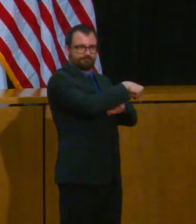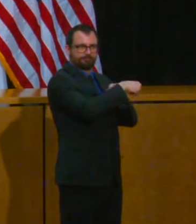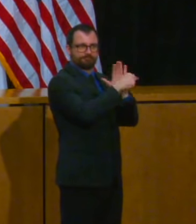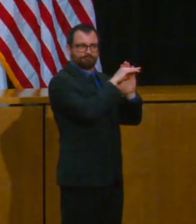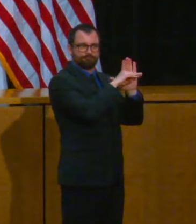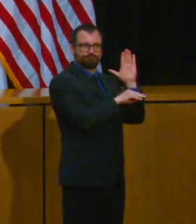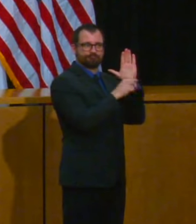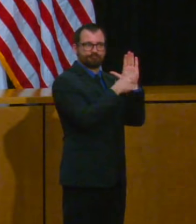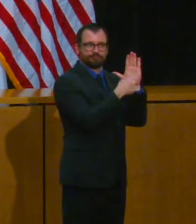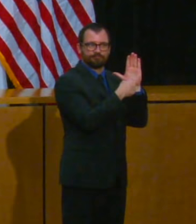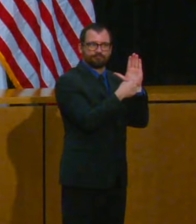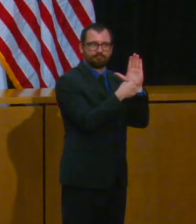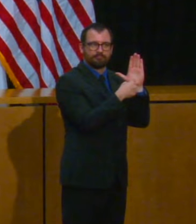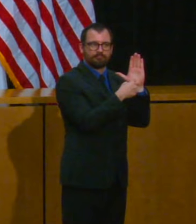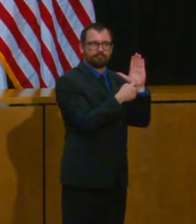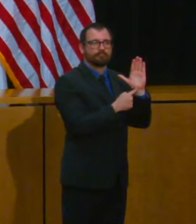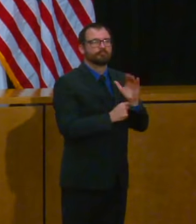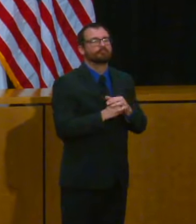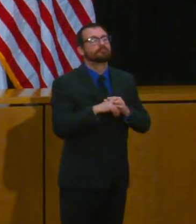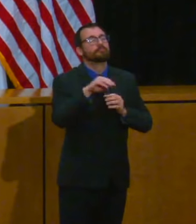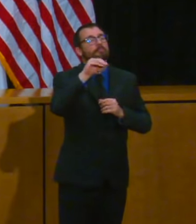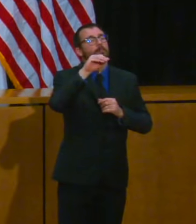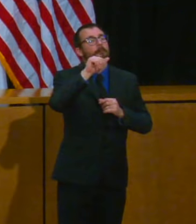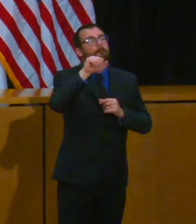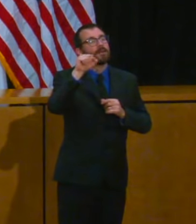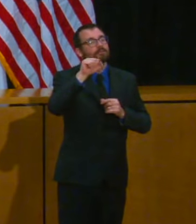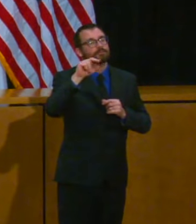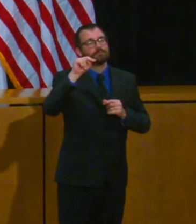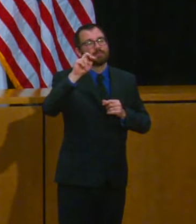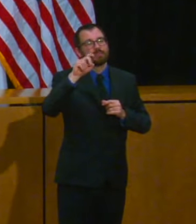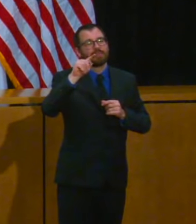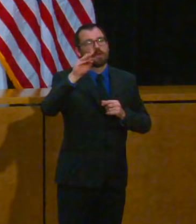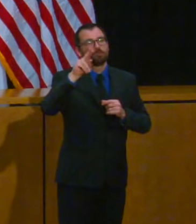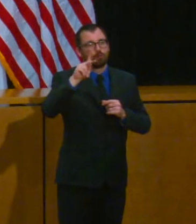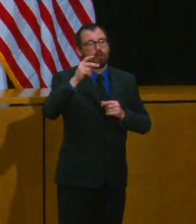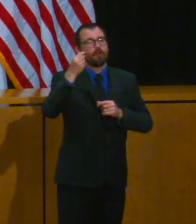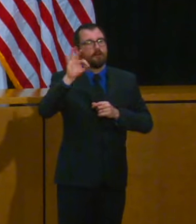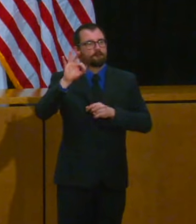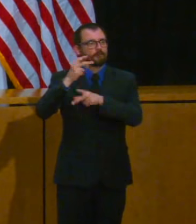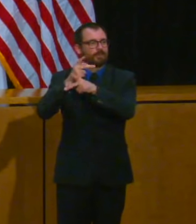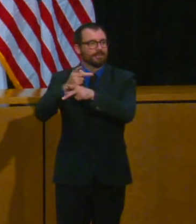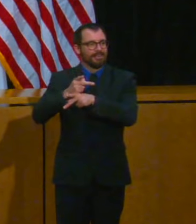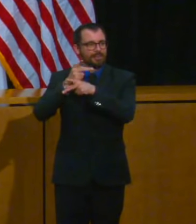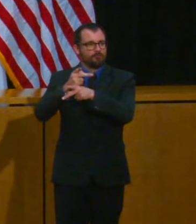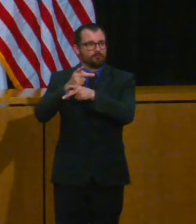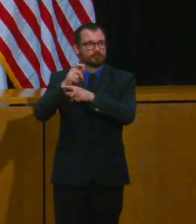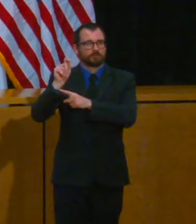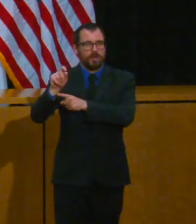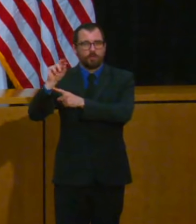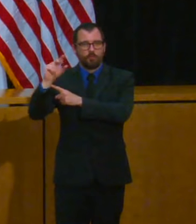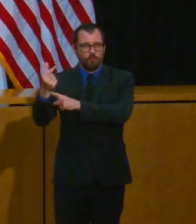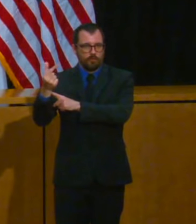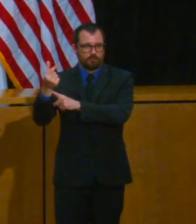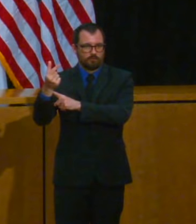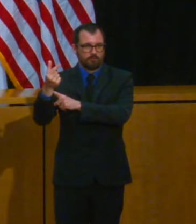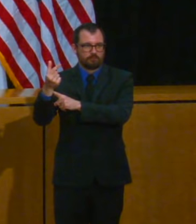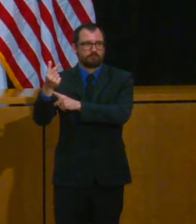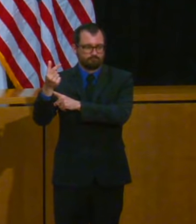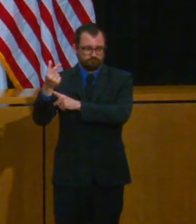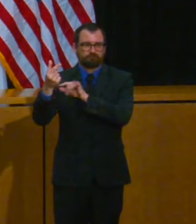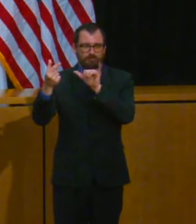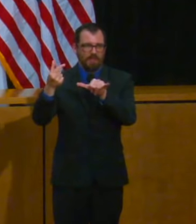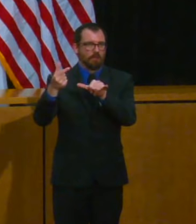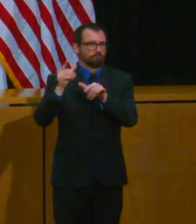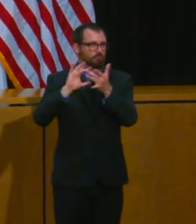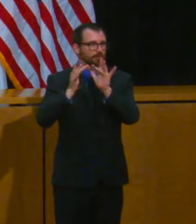it can also be accessed through the mass.gov website some other tips it's important